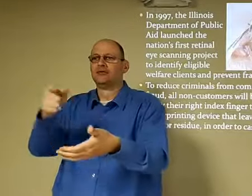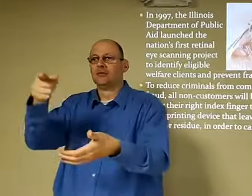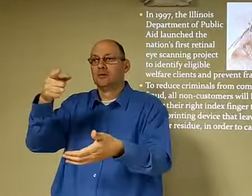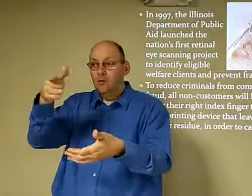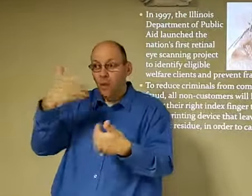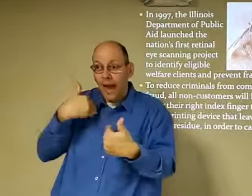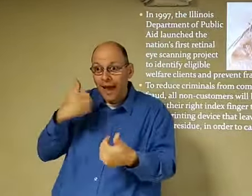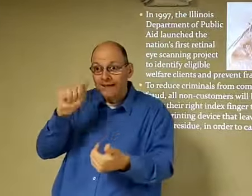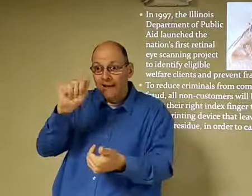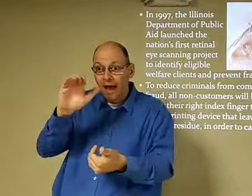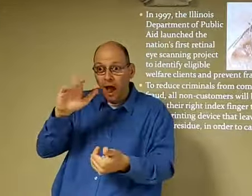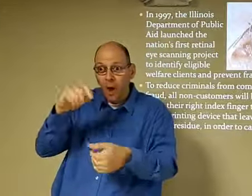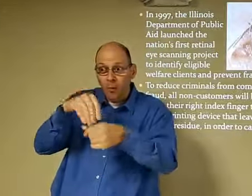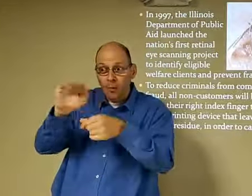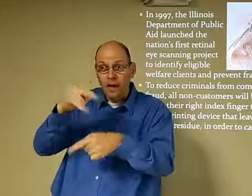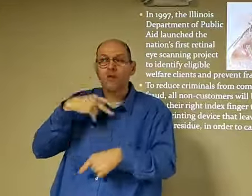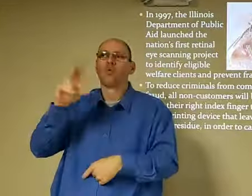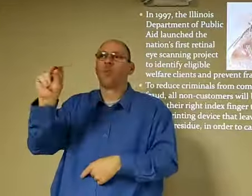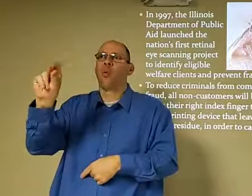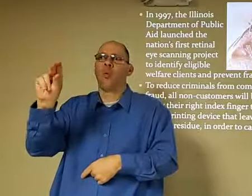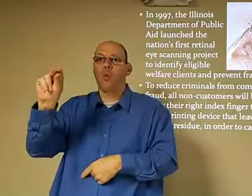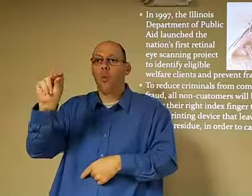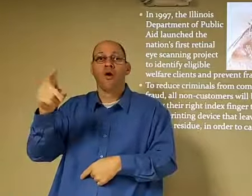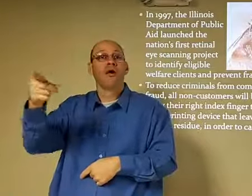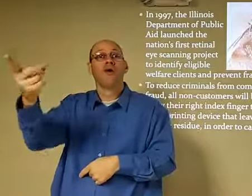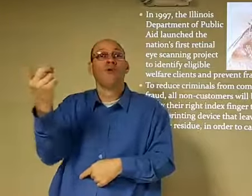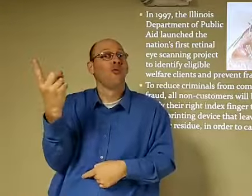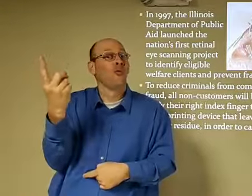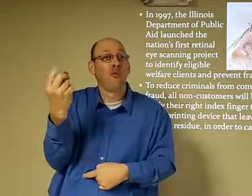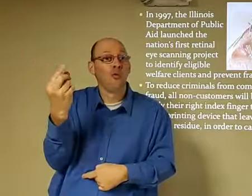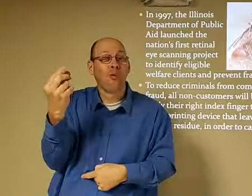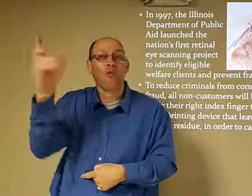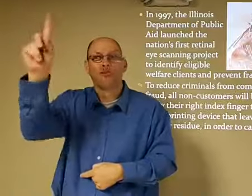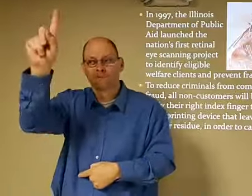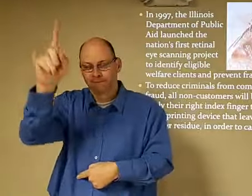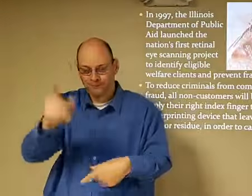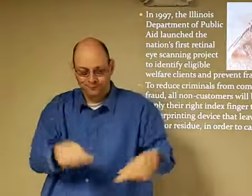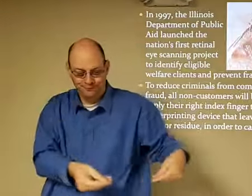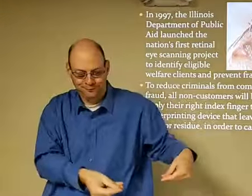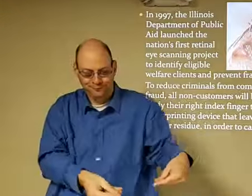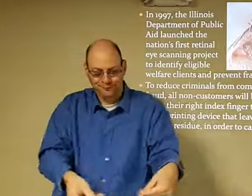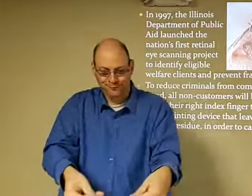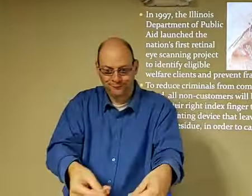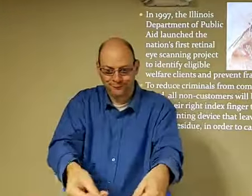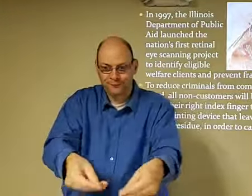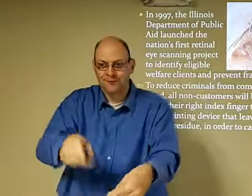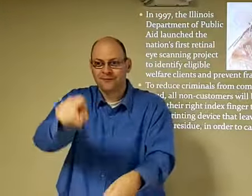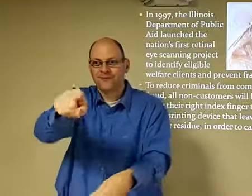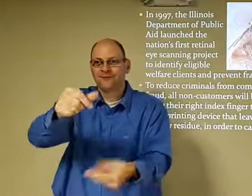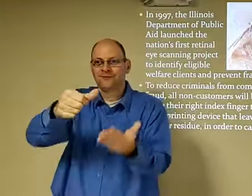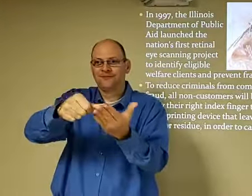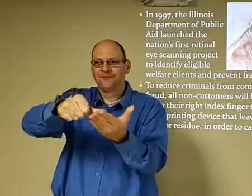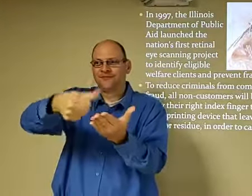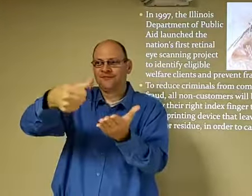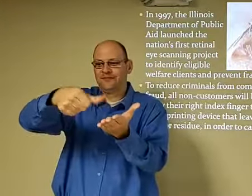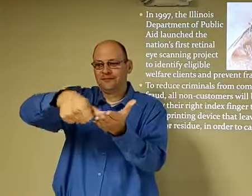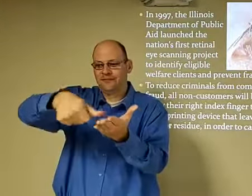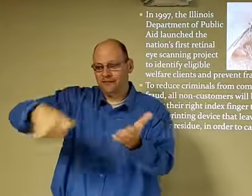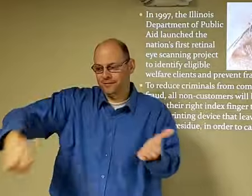. And they're like, go cash it now. And I'm like, okay, so do you have an account here? And I said, no, I don't have an account here, but I need to cash this check. And so,